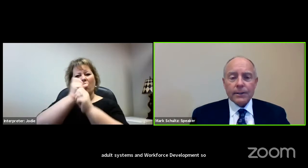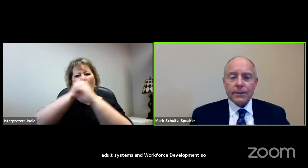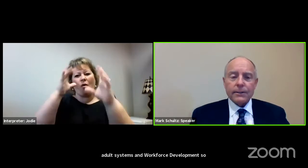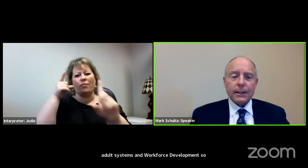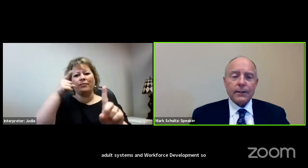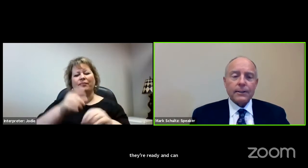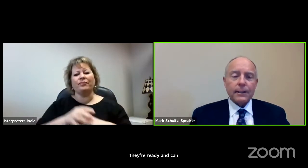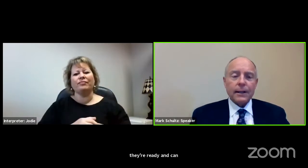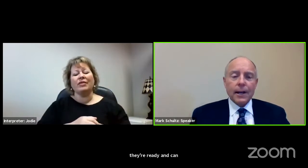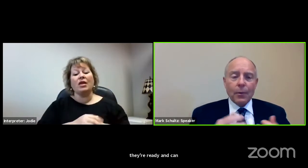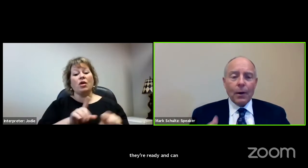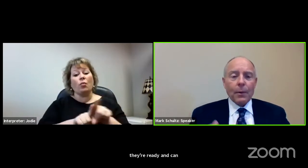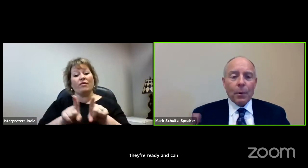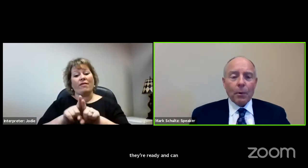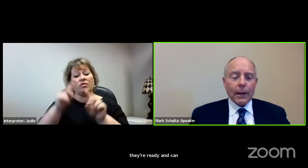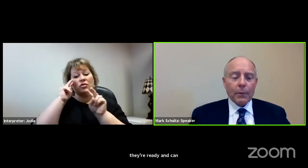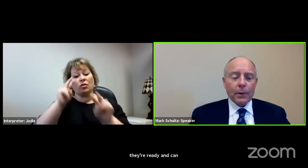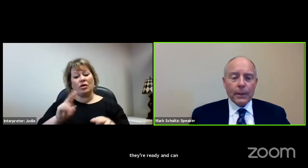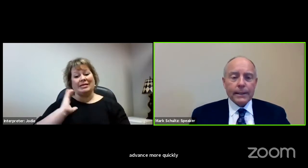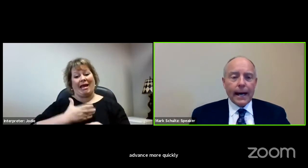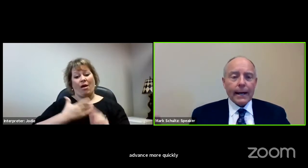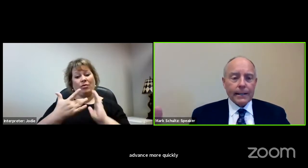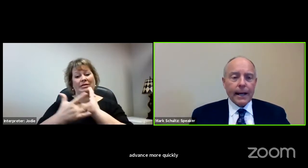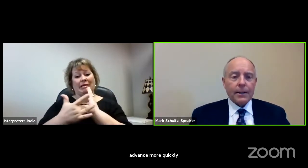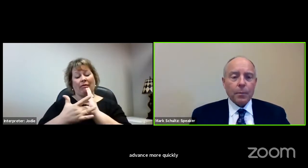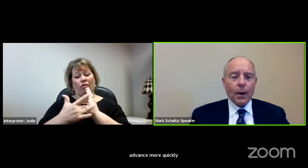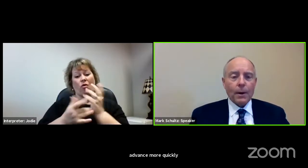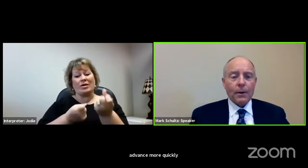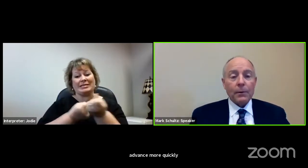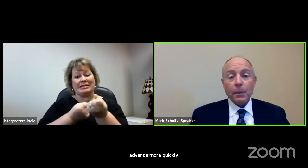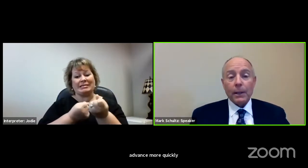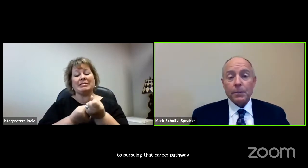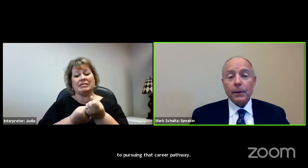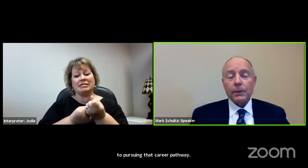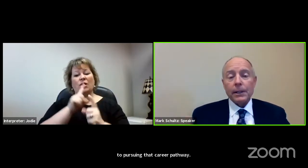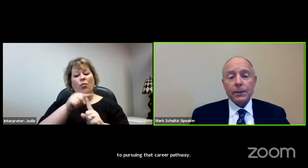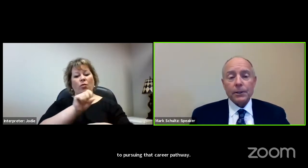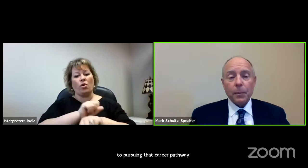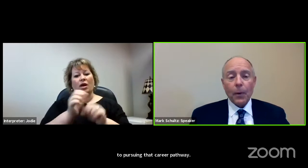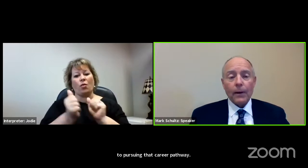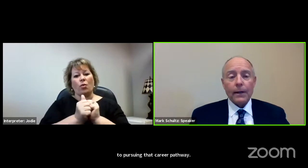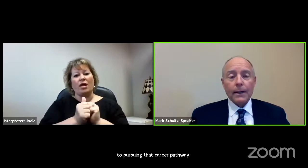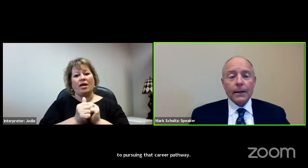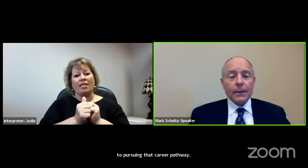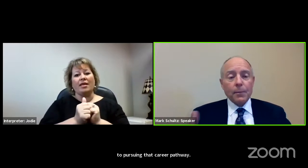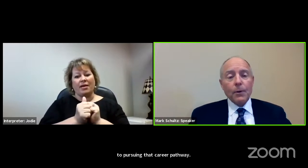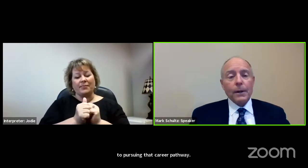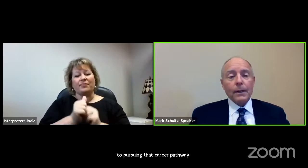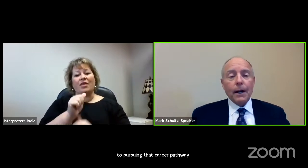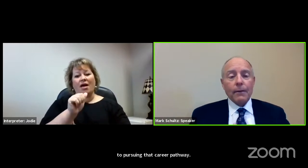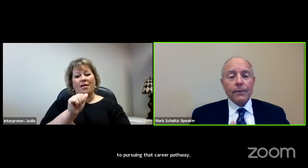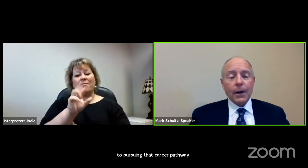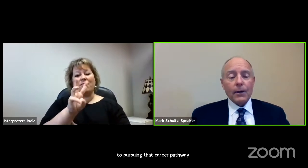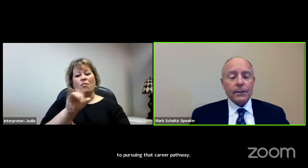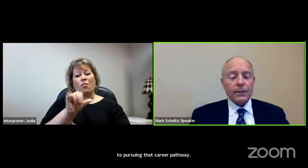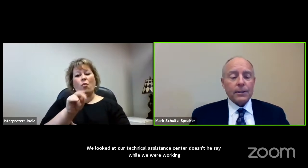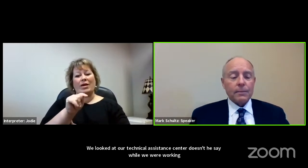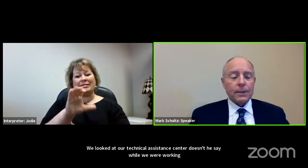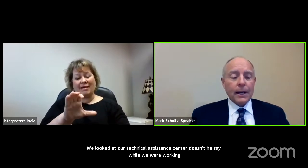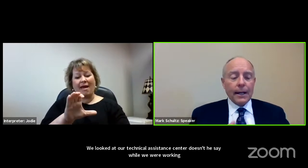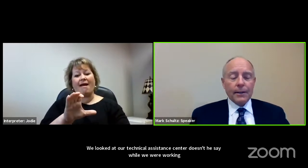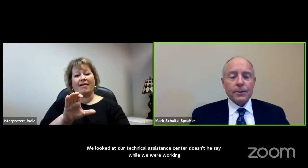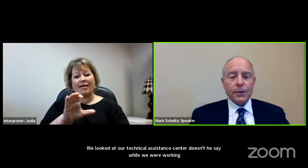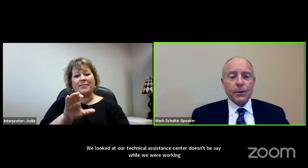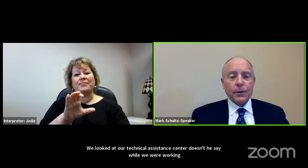technical assistance centers. And while we were working with WINTAC, and they had the primary responsibility to support the movement of VR